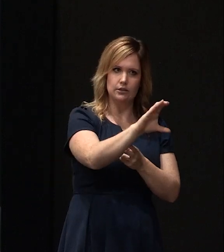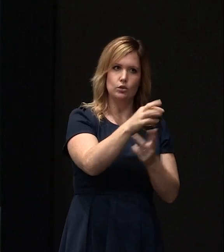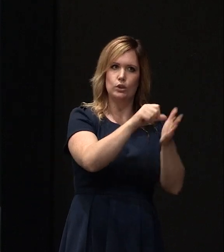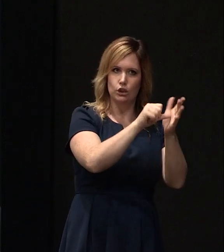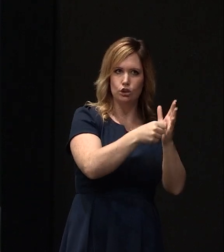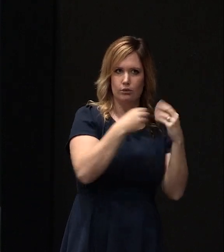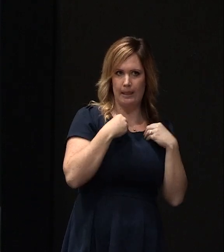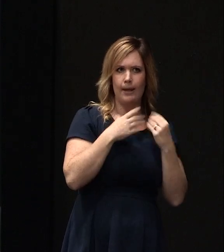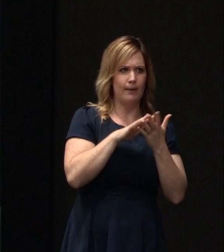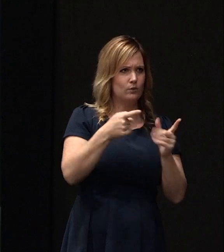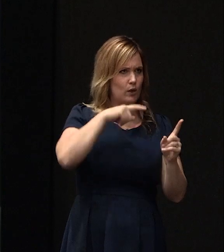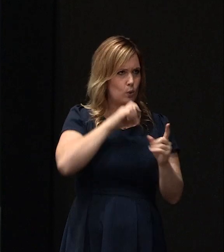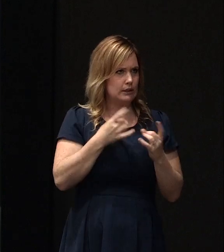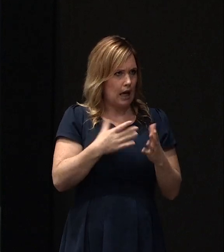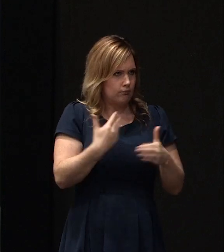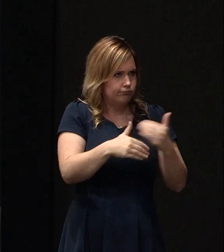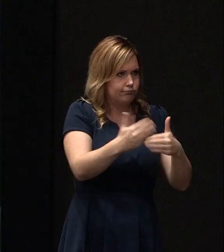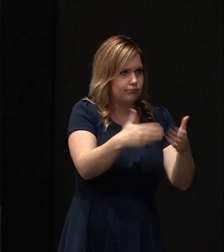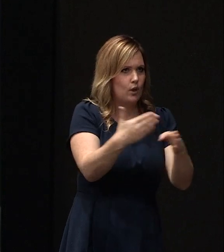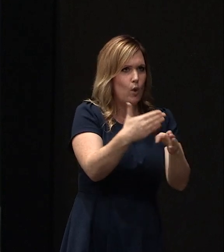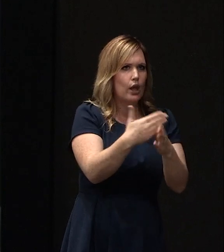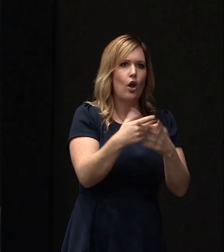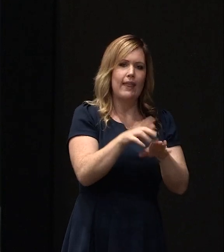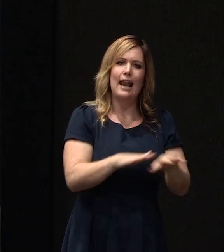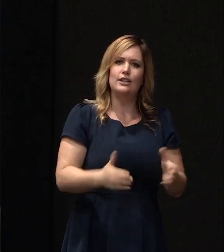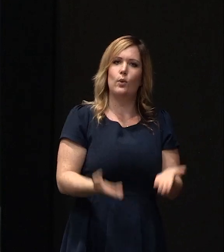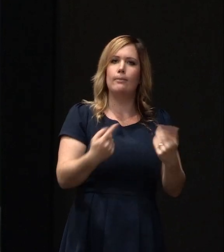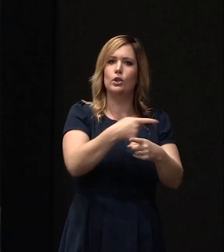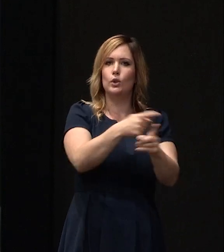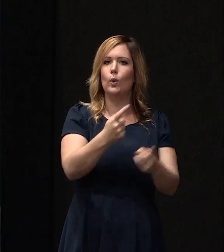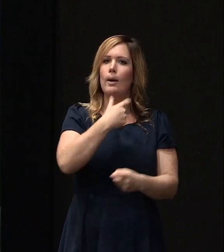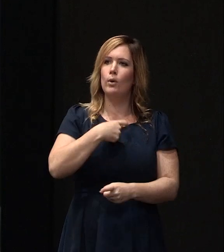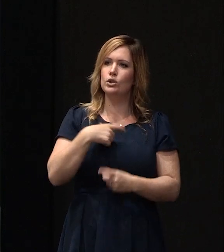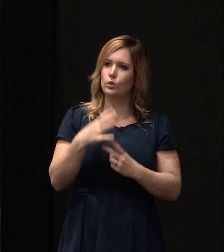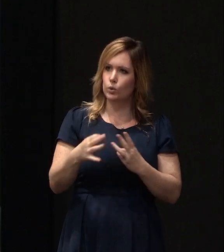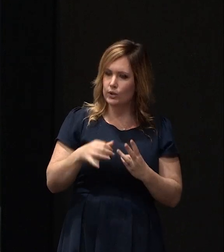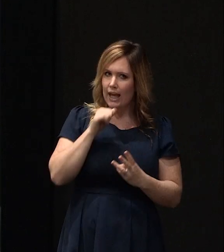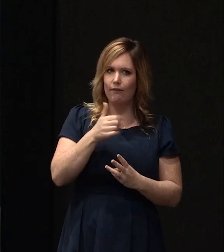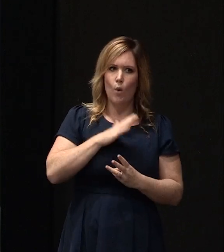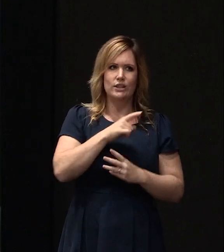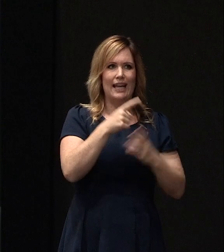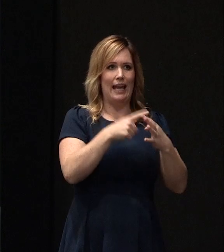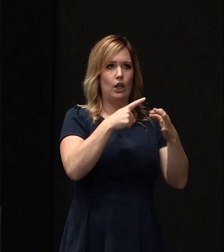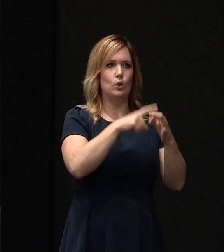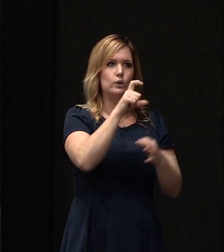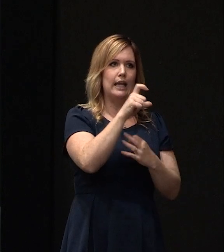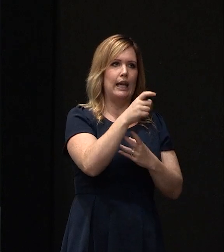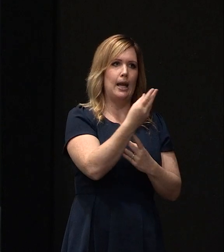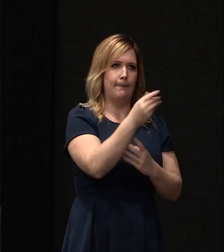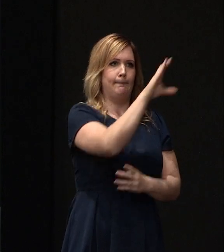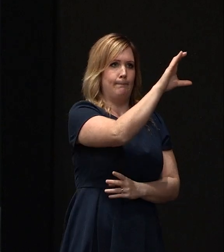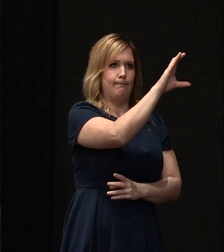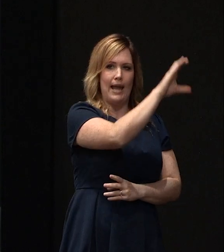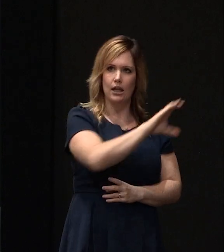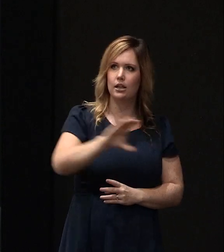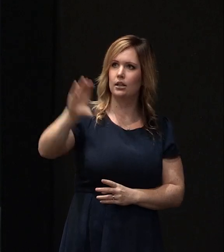to get on and advance things. And that becomes a personal choice for you as to whether you want to assign the proceeds of your land settlement